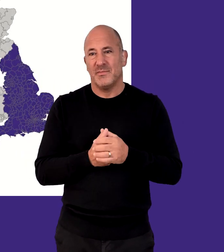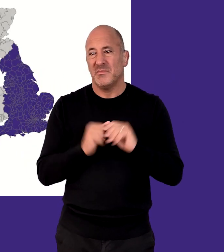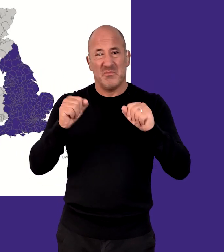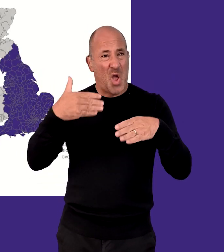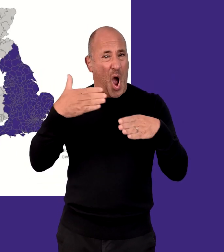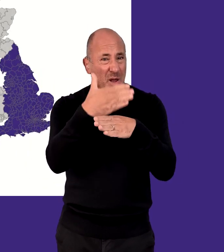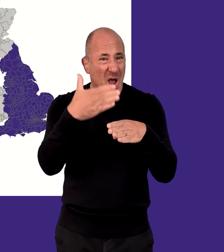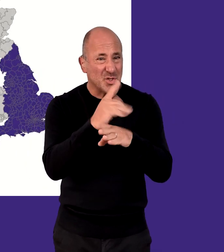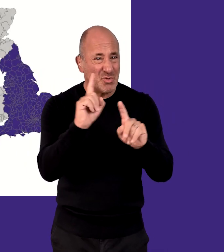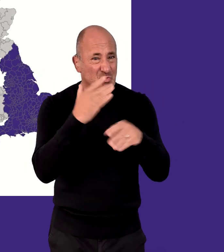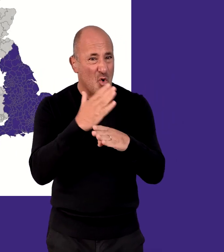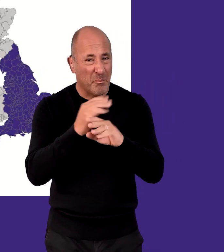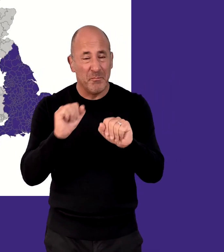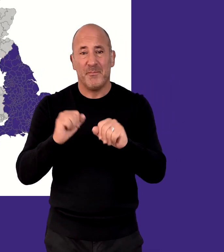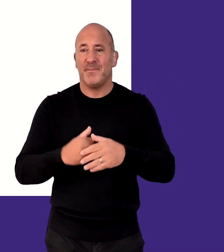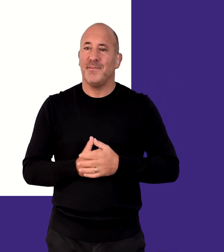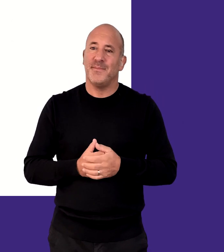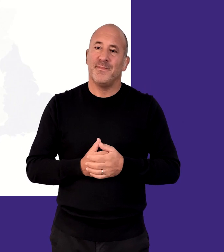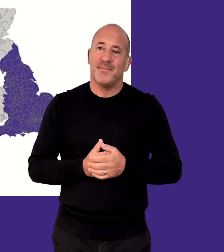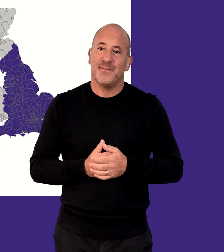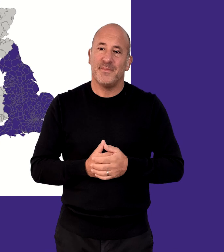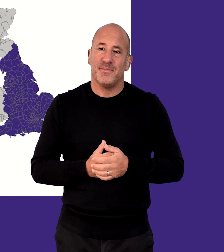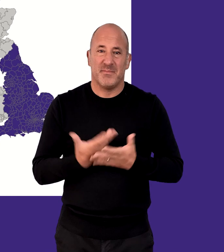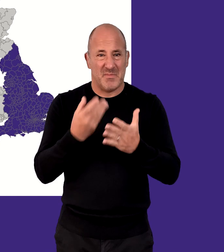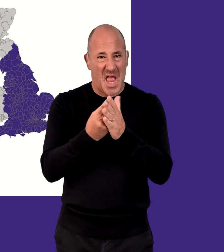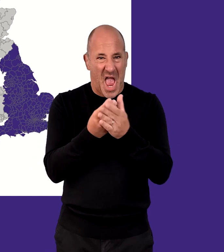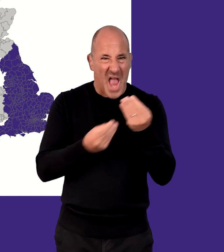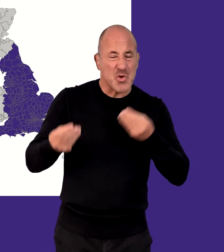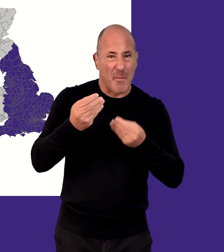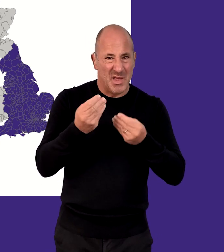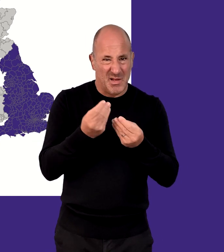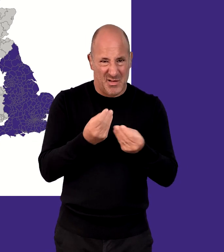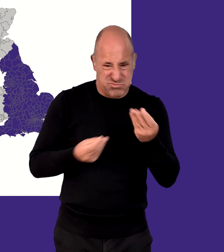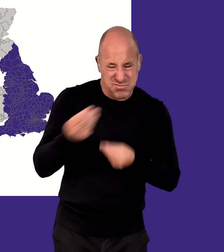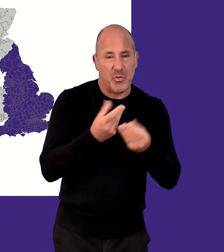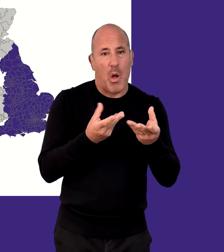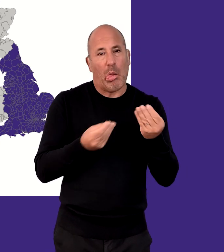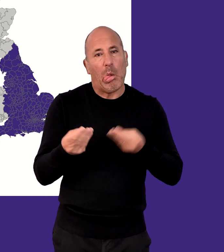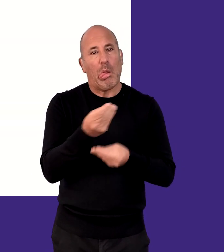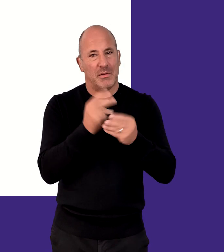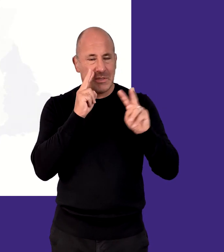Occupation, Economic Activity Status,